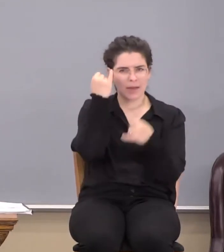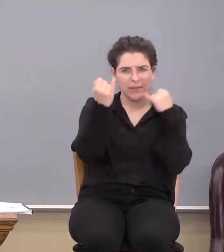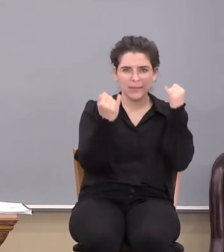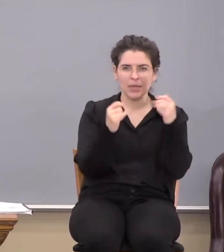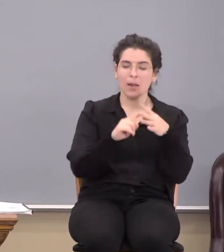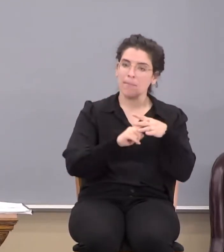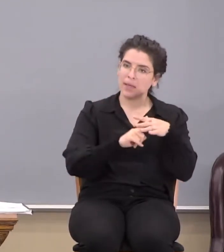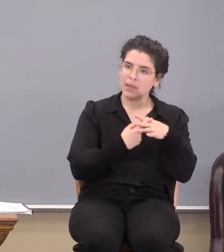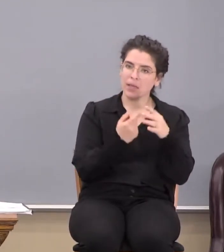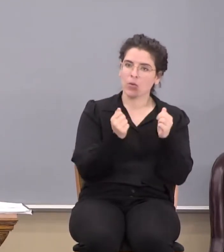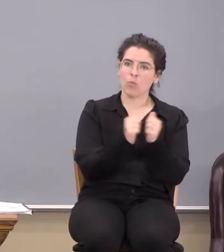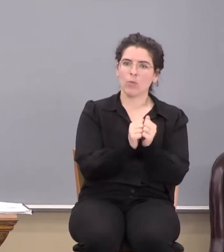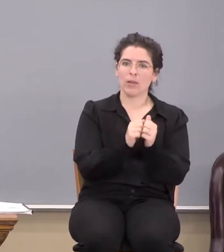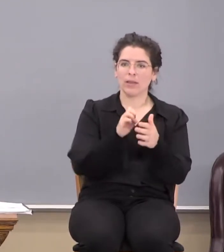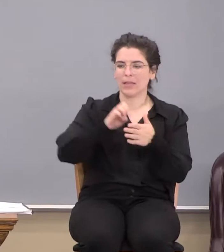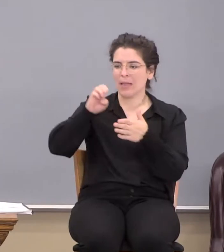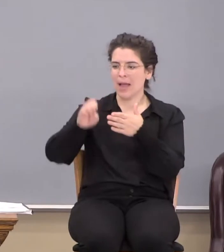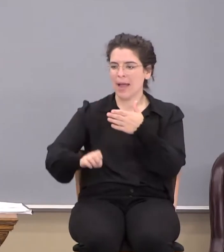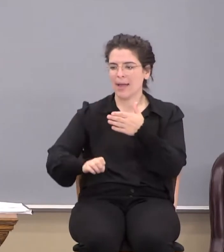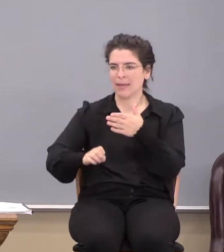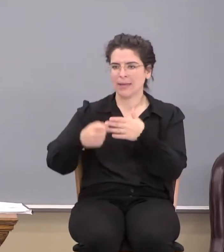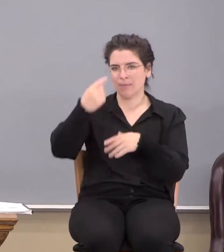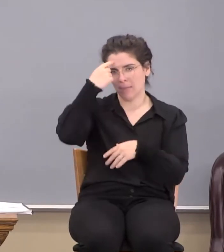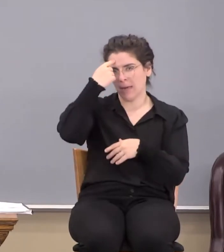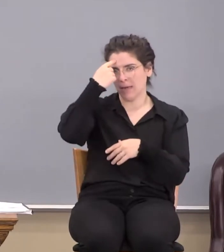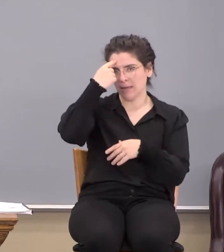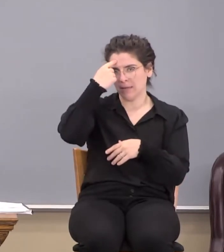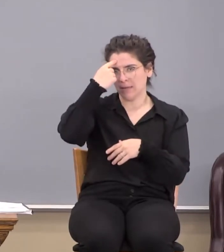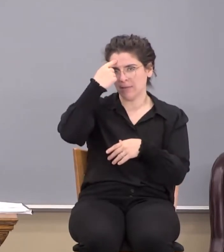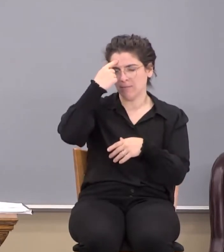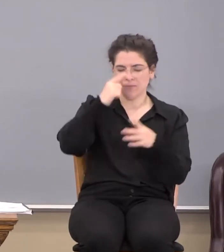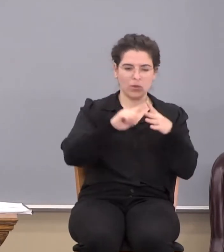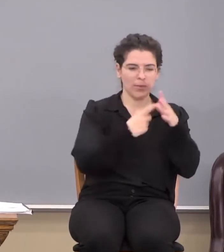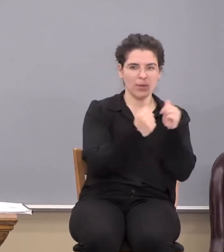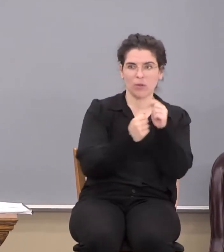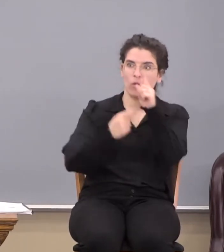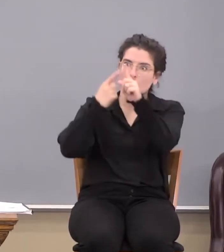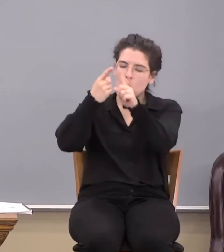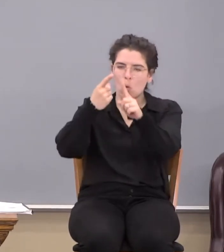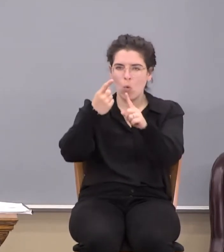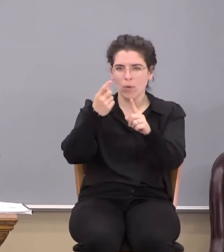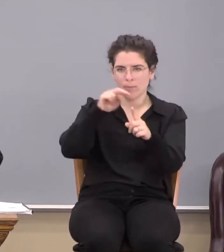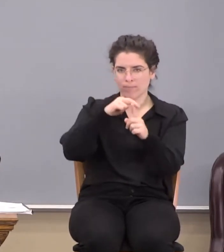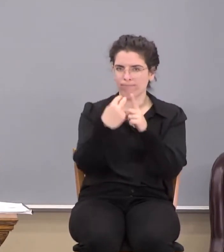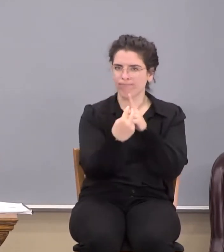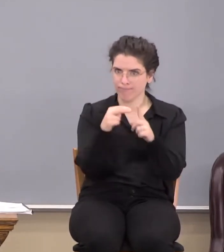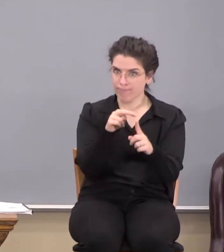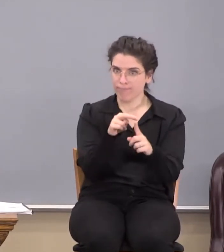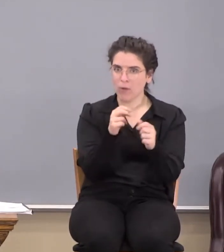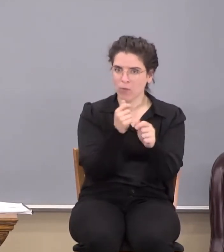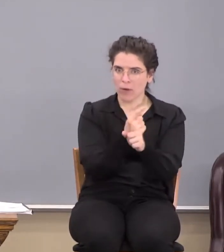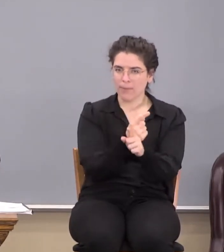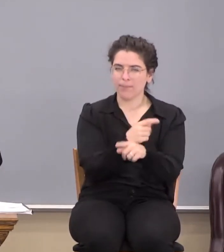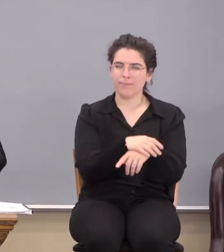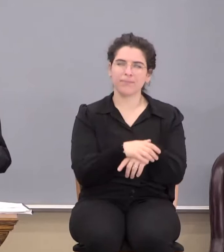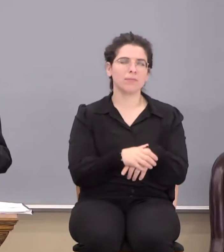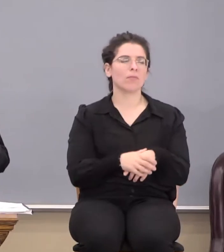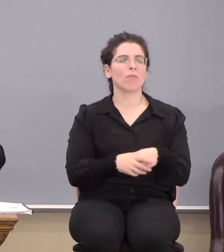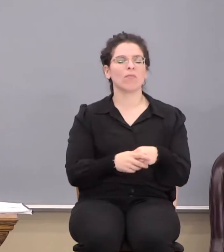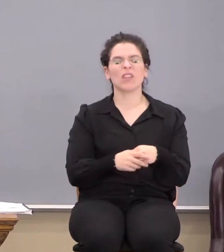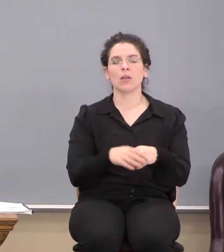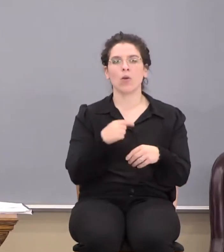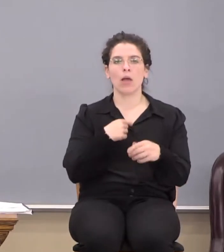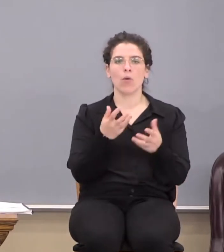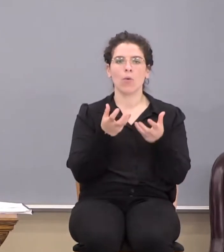idea of begin with the end in mind. Have you all heard that? Begin with the end in mind. So what I want you to do is I'm going to